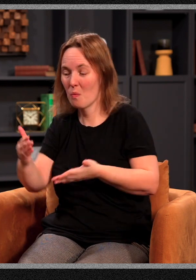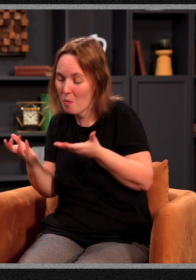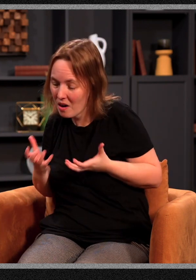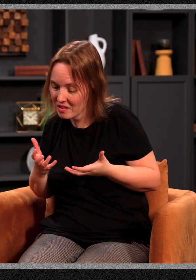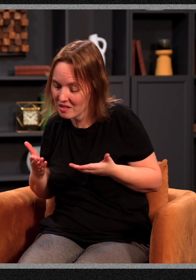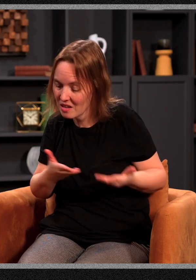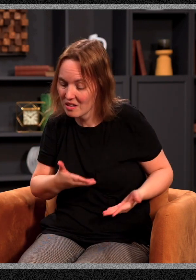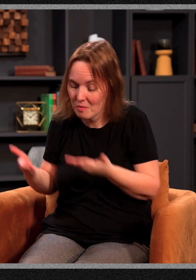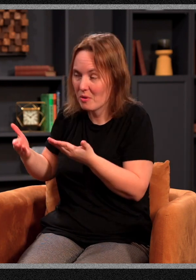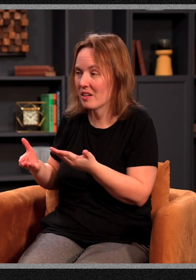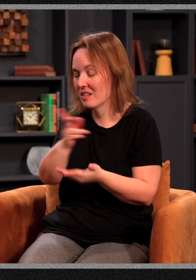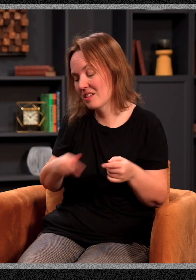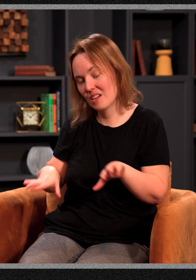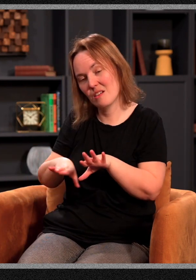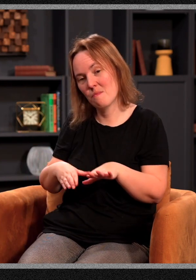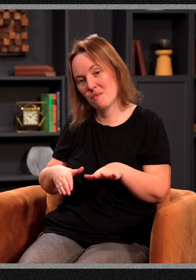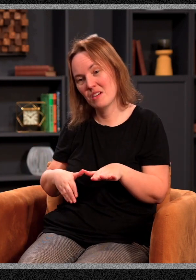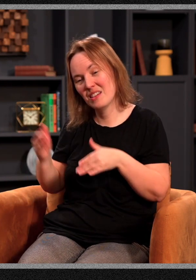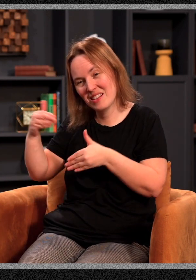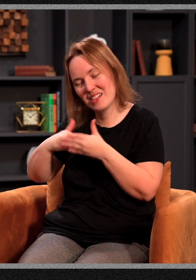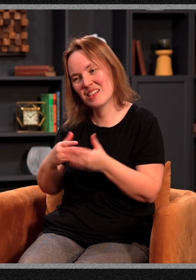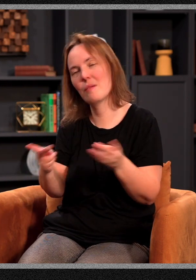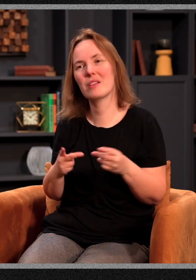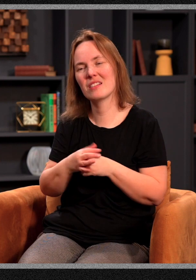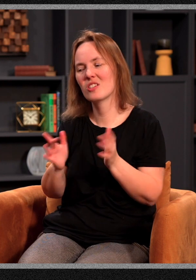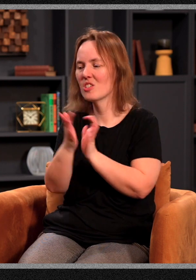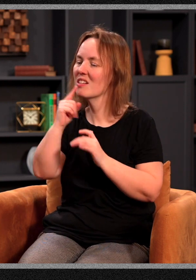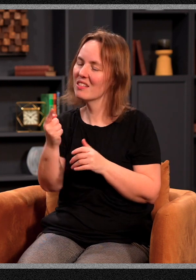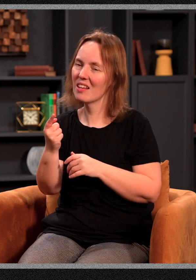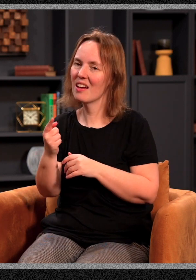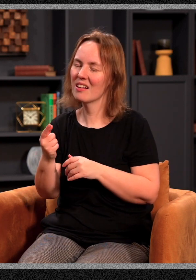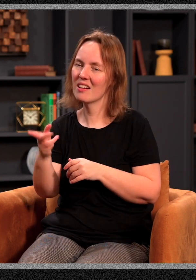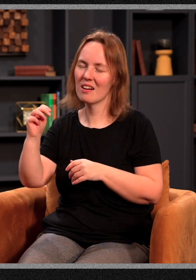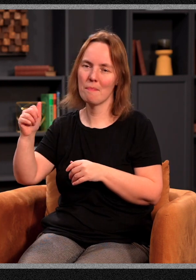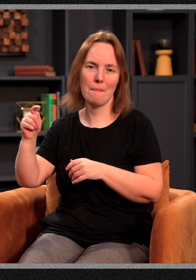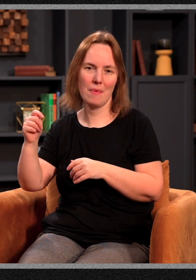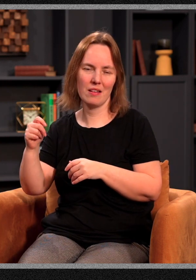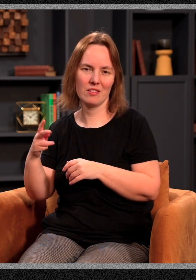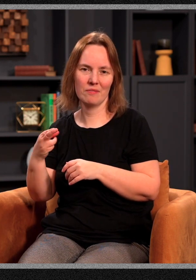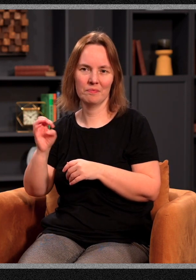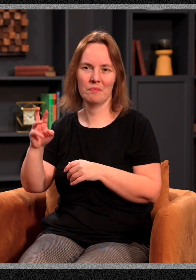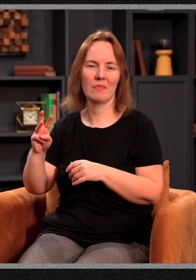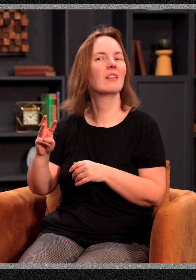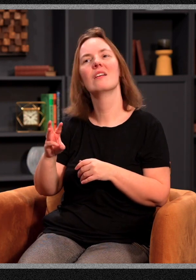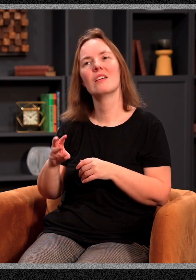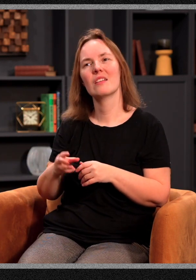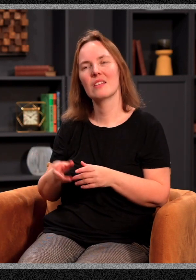bring his kingdom forth in that area. And Jesus said in Matthew, said, the kingdom of God allows for violence. It